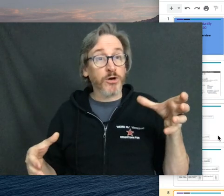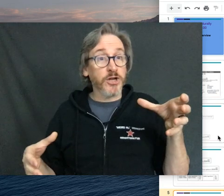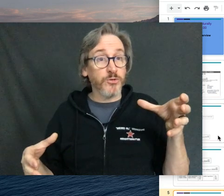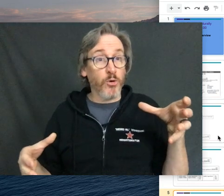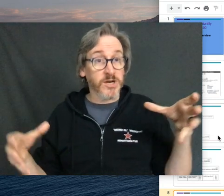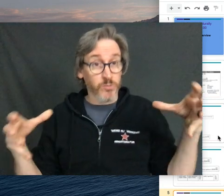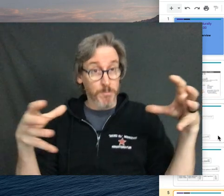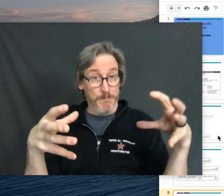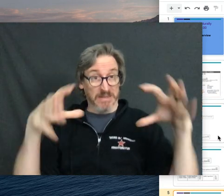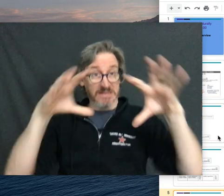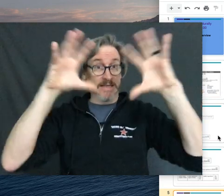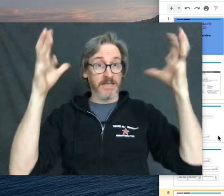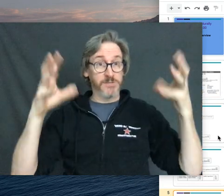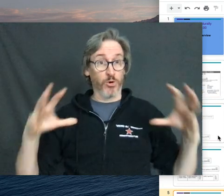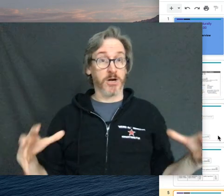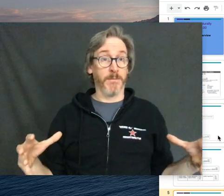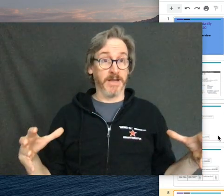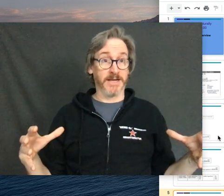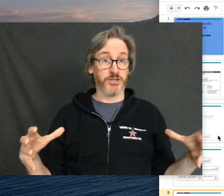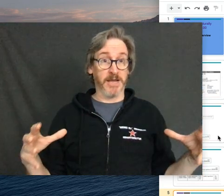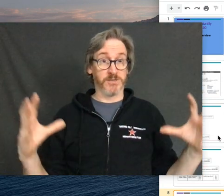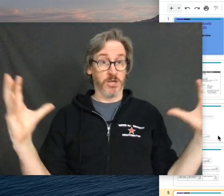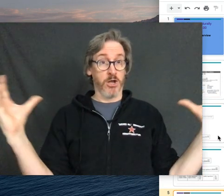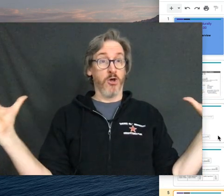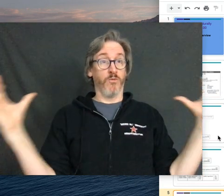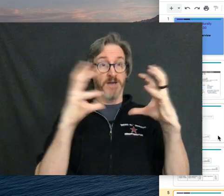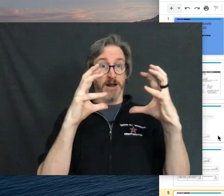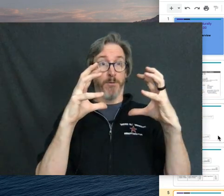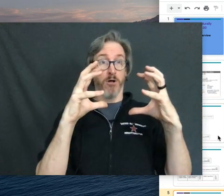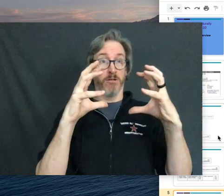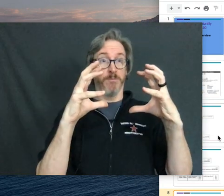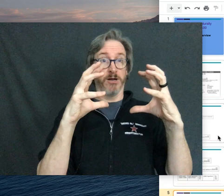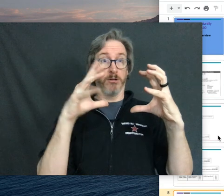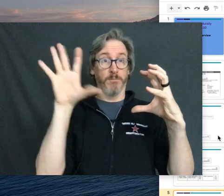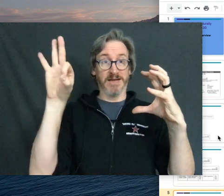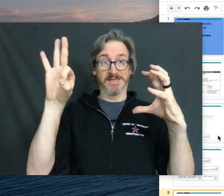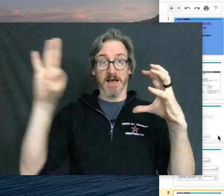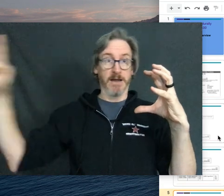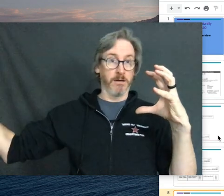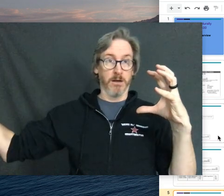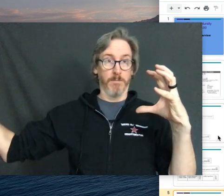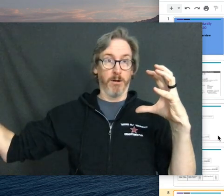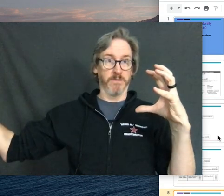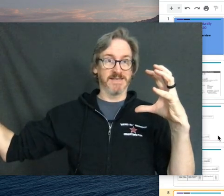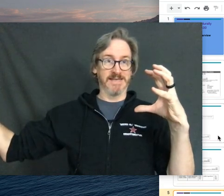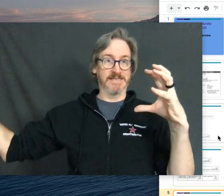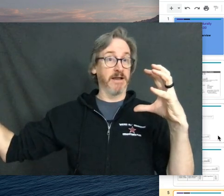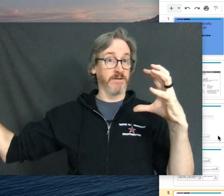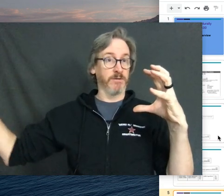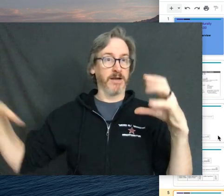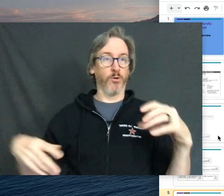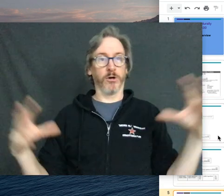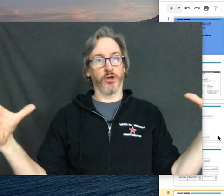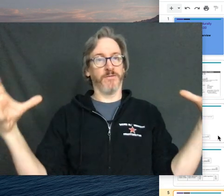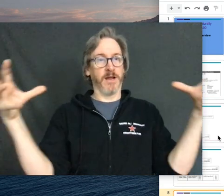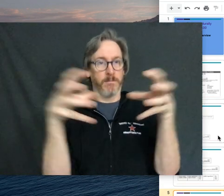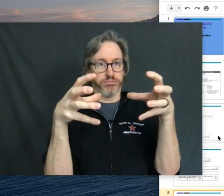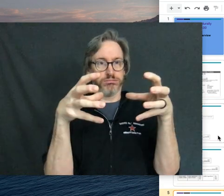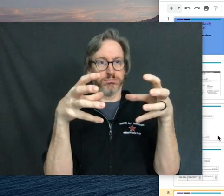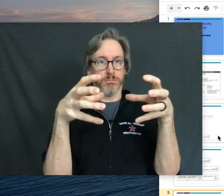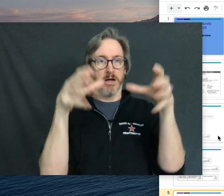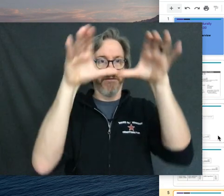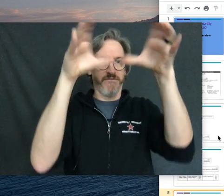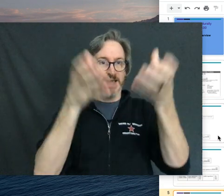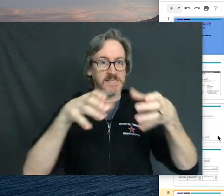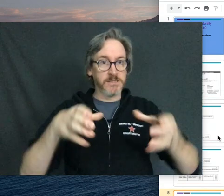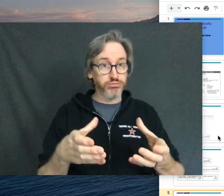Now we're going to do more as we're building these more complex shapes. We've got a ball in the middle, but it's got a bar that sticks out of it. Right. Or you've got a